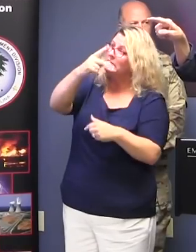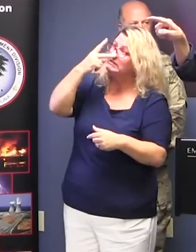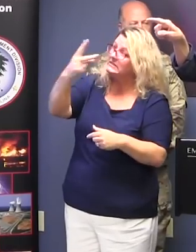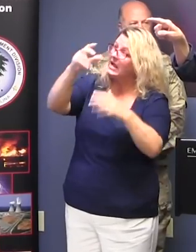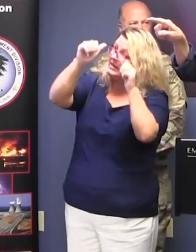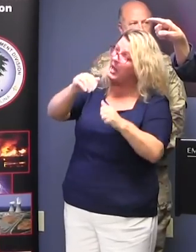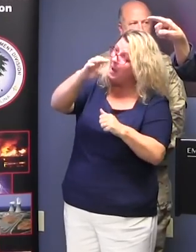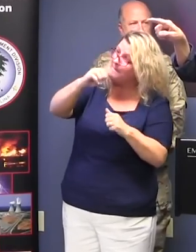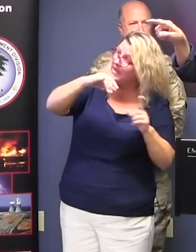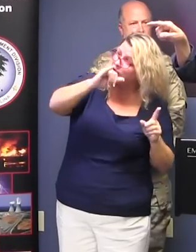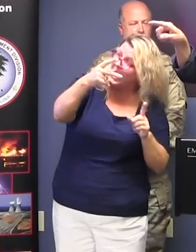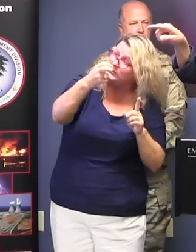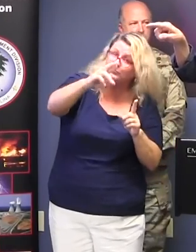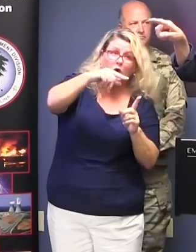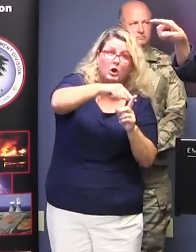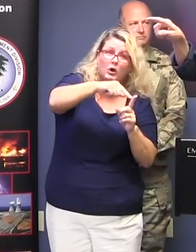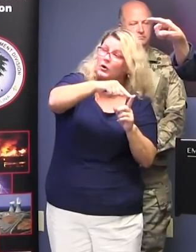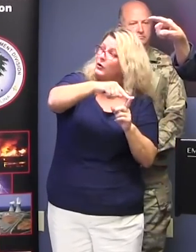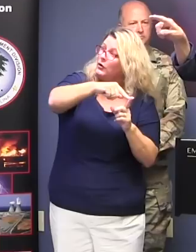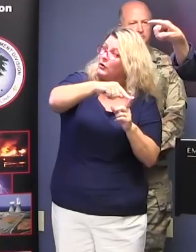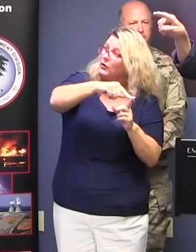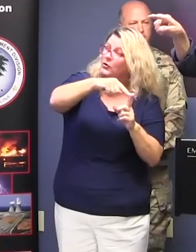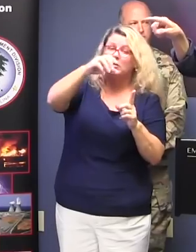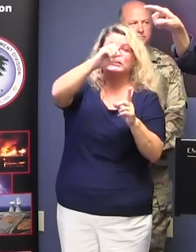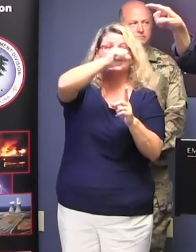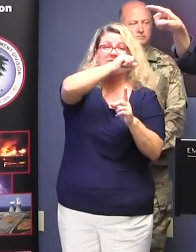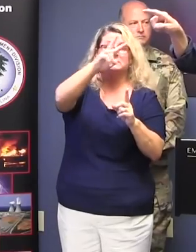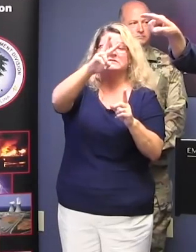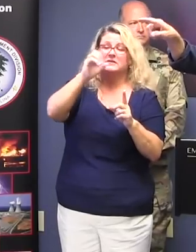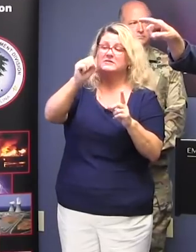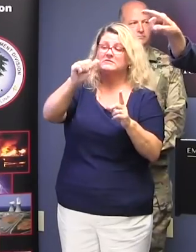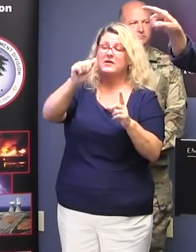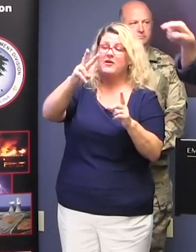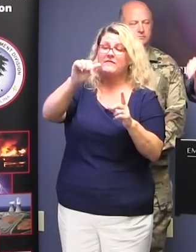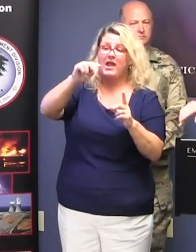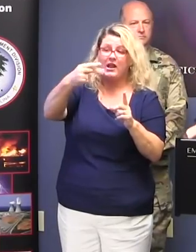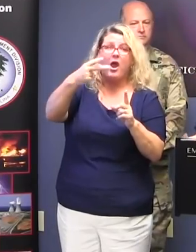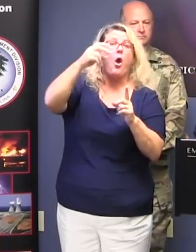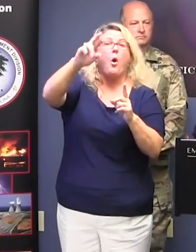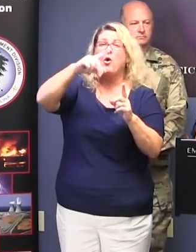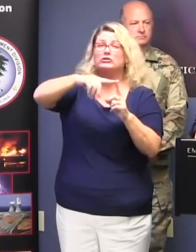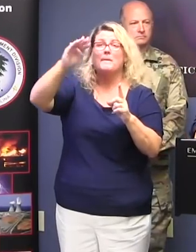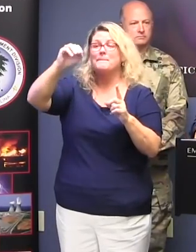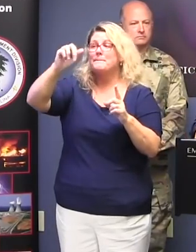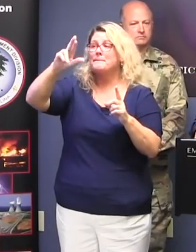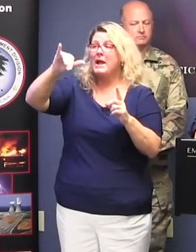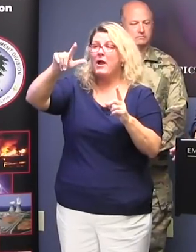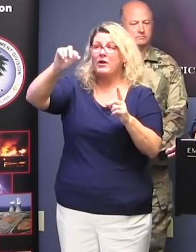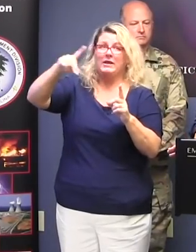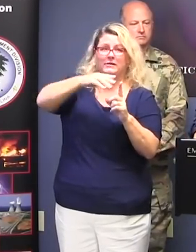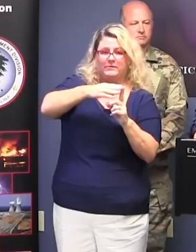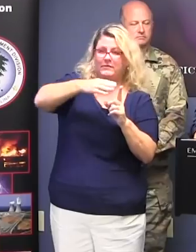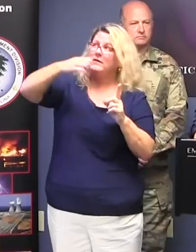could come in down in Jasper County or around Savannah or go all the way up to Maryland or anywhere in between. So